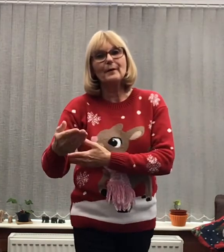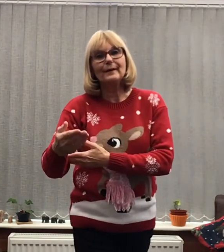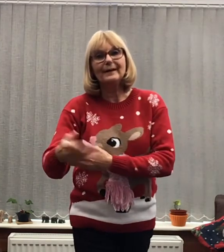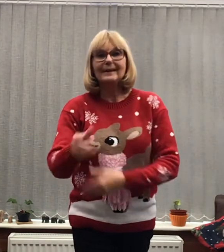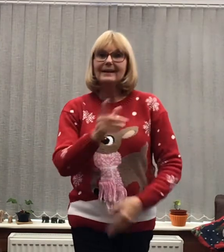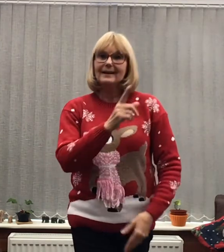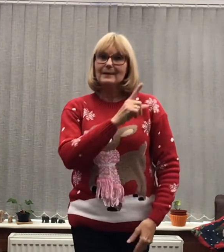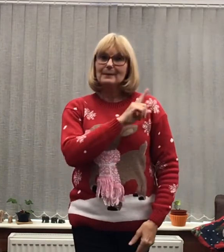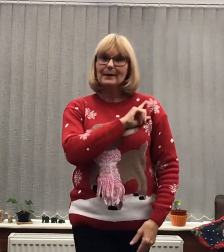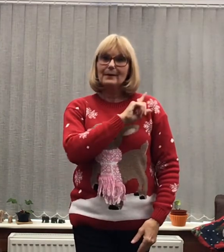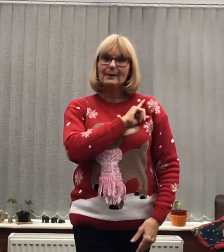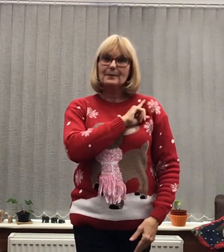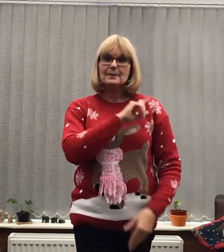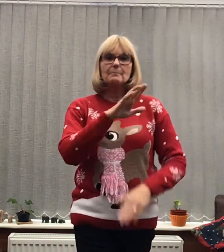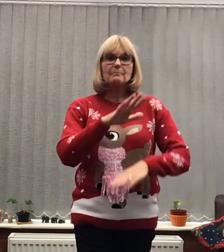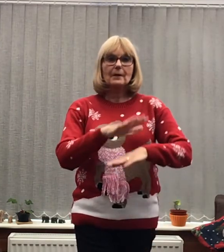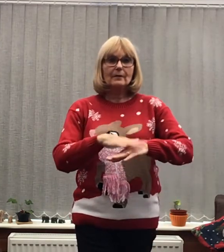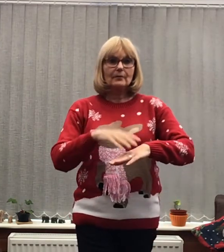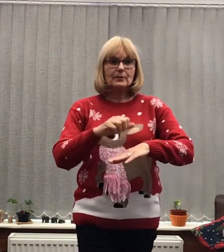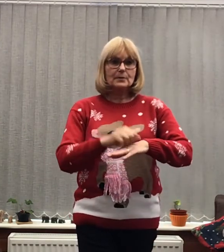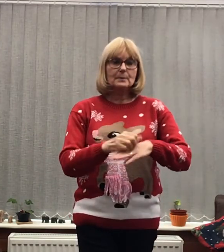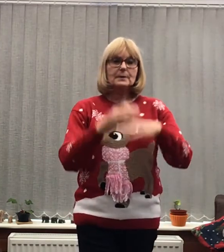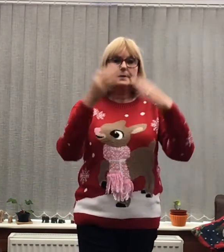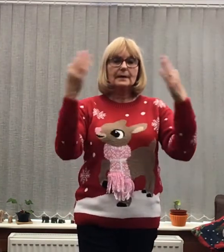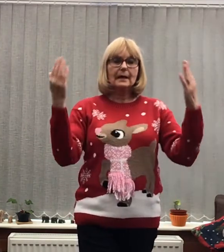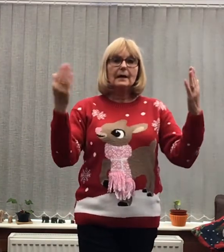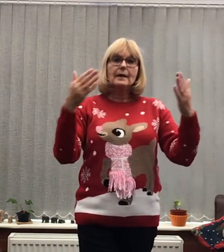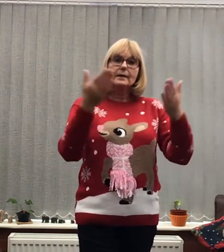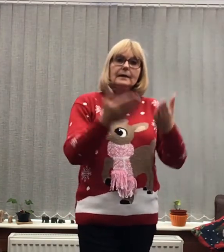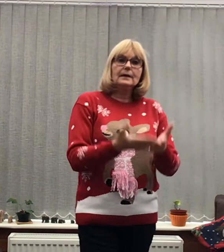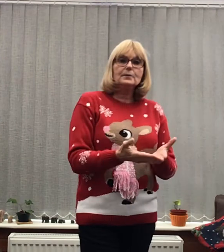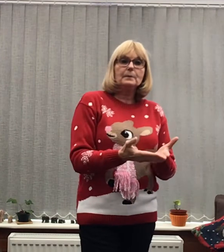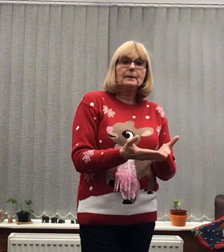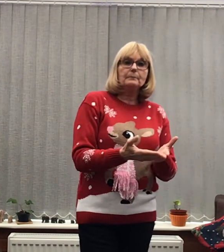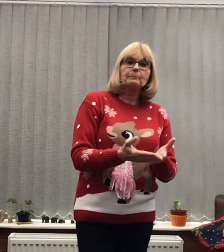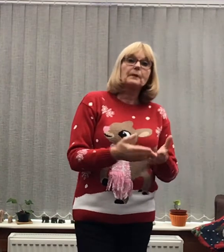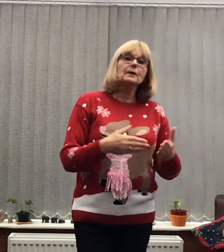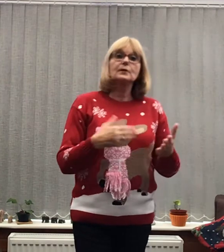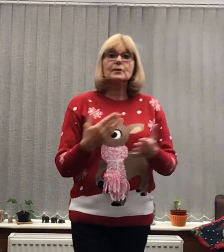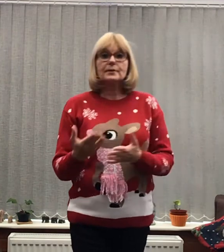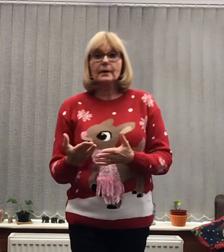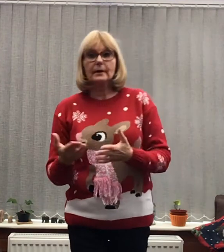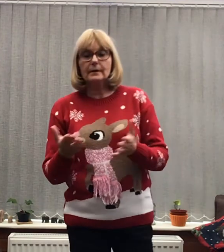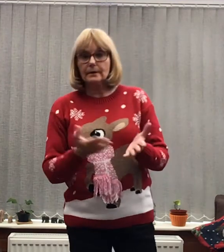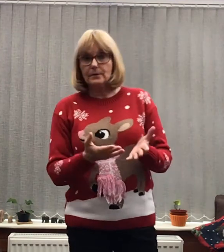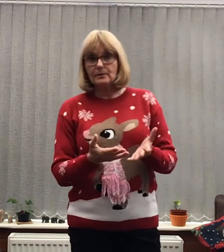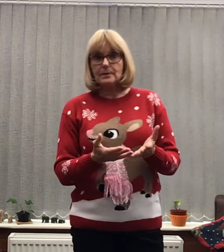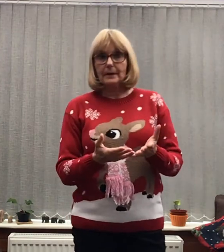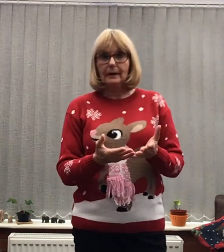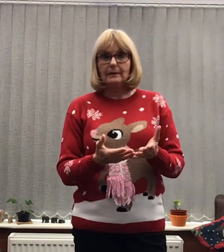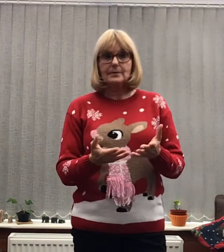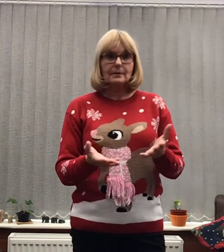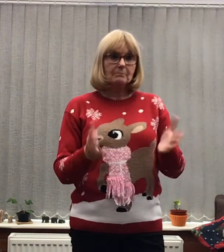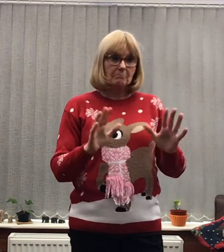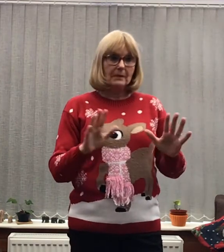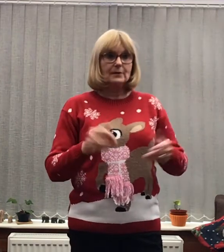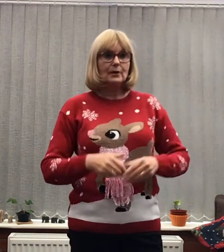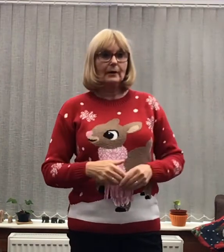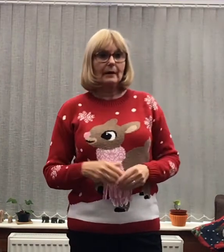Because Of Christmas Day The next bit You just sign it There is no singing So it lets you get